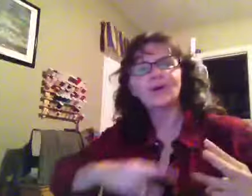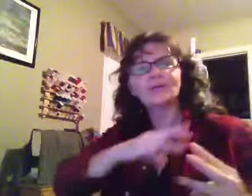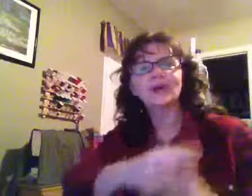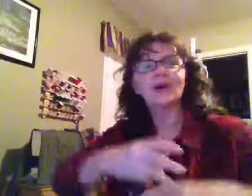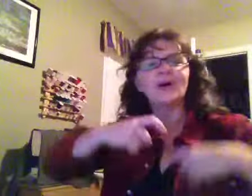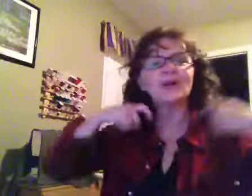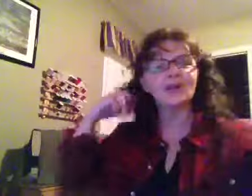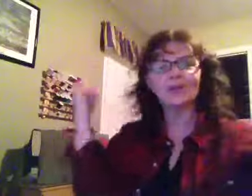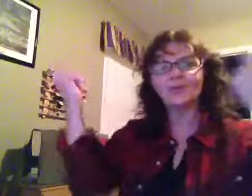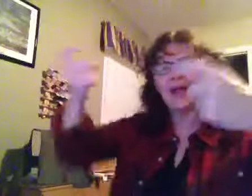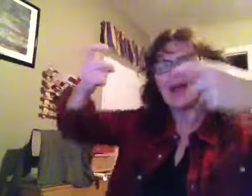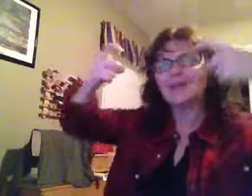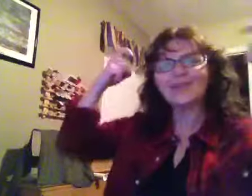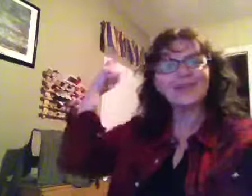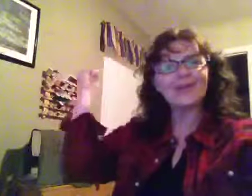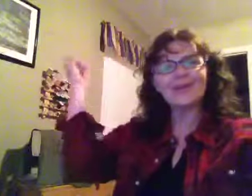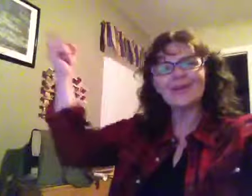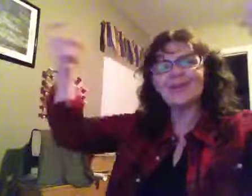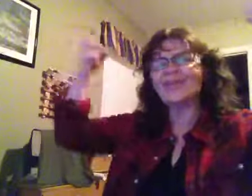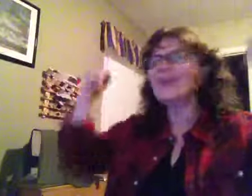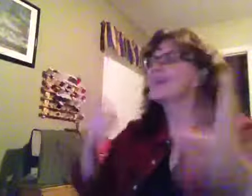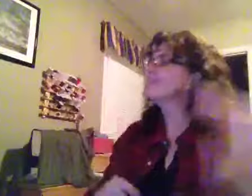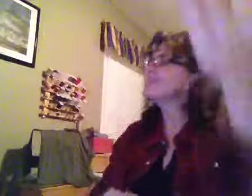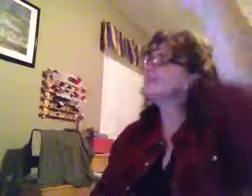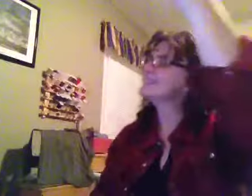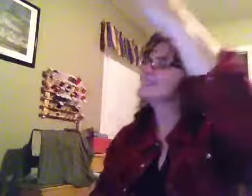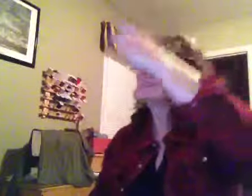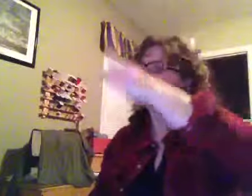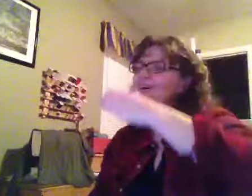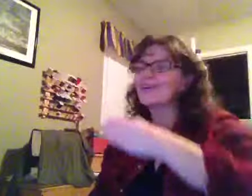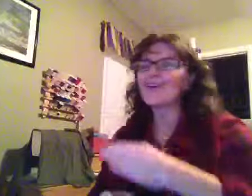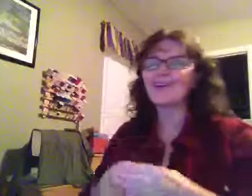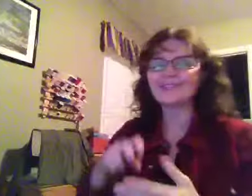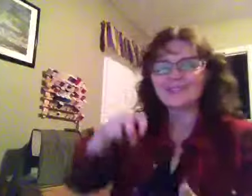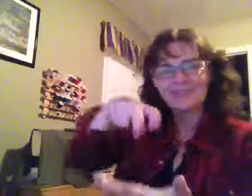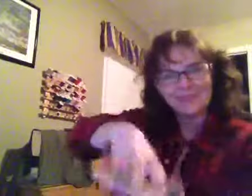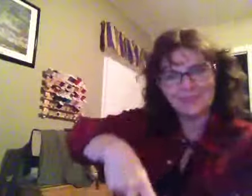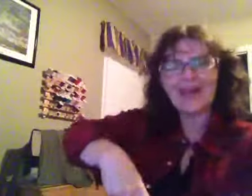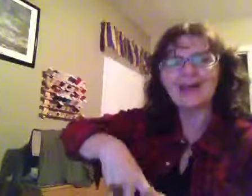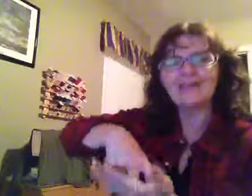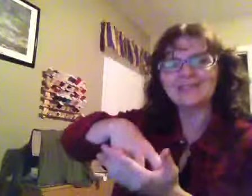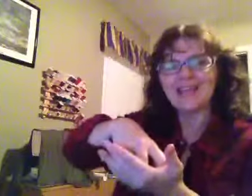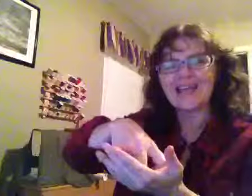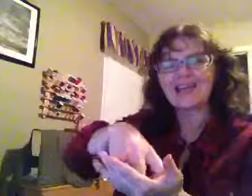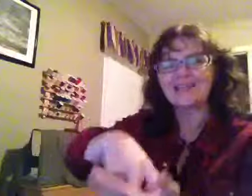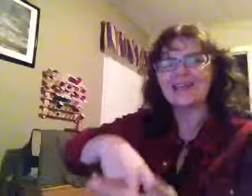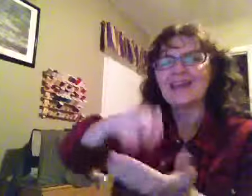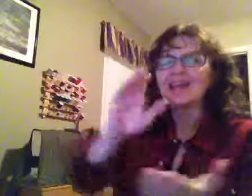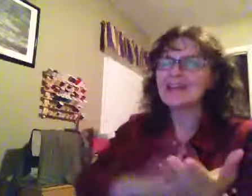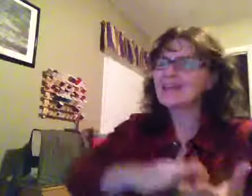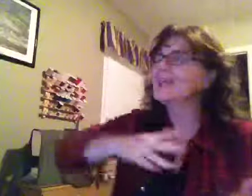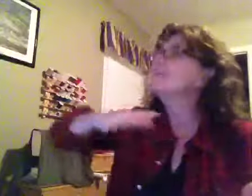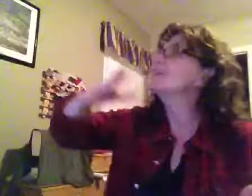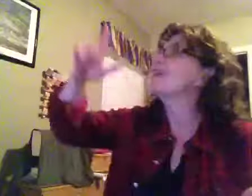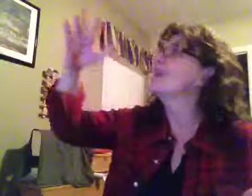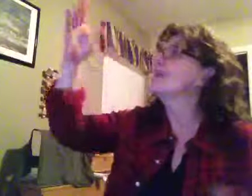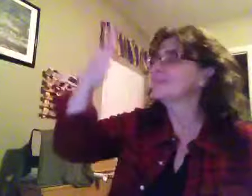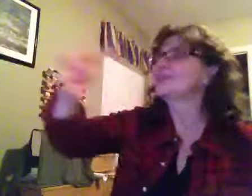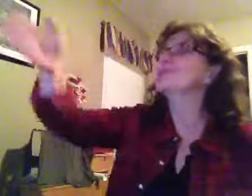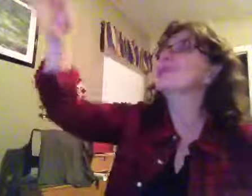all around the earth. This is a call to worship, let it go all